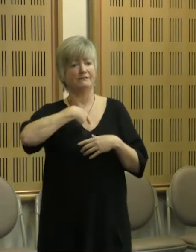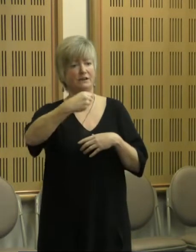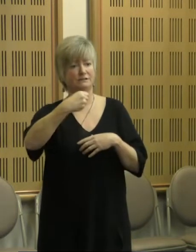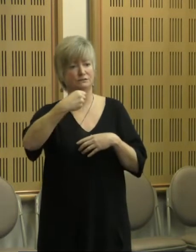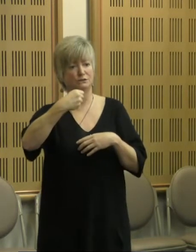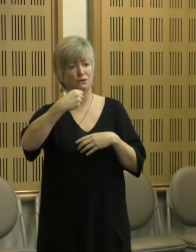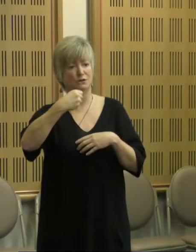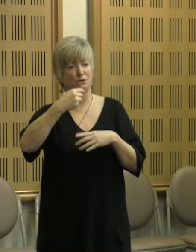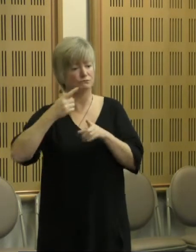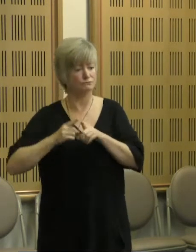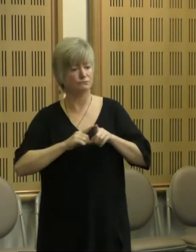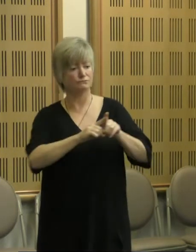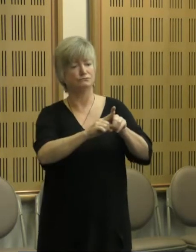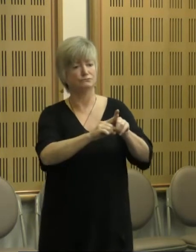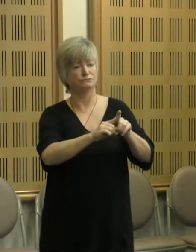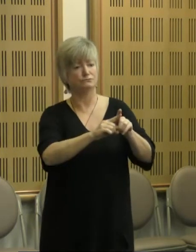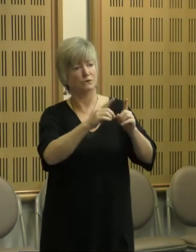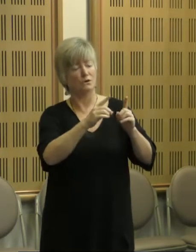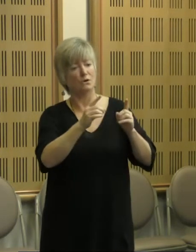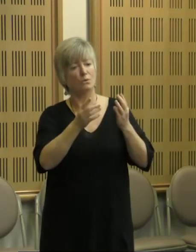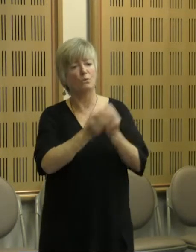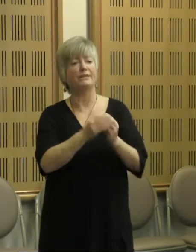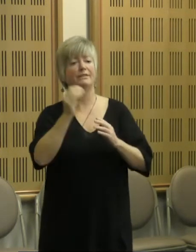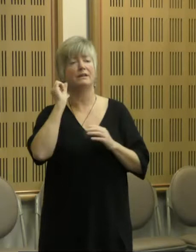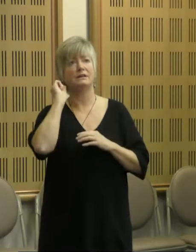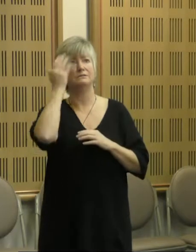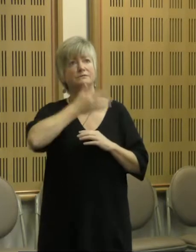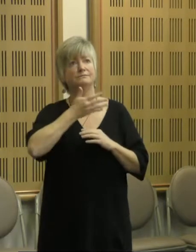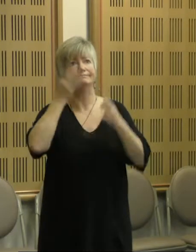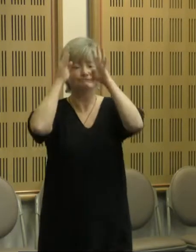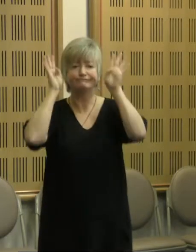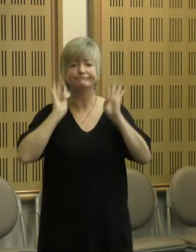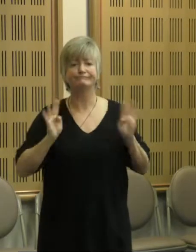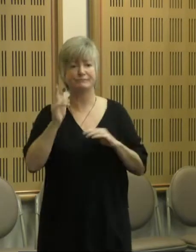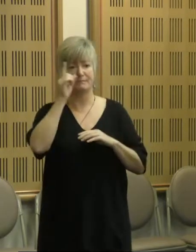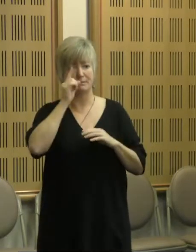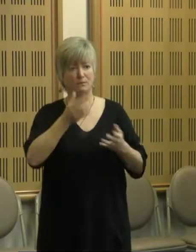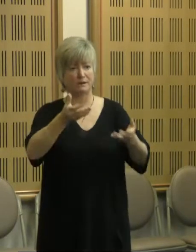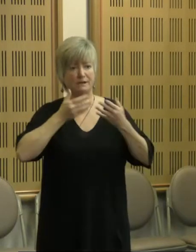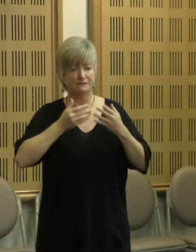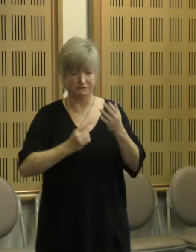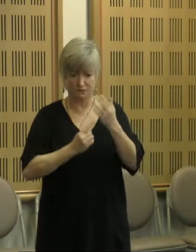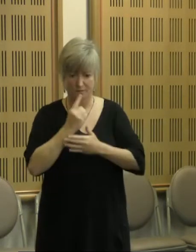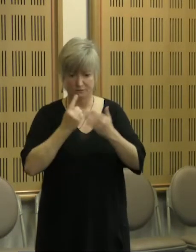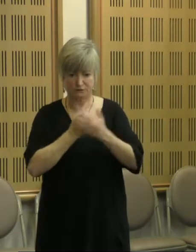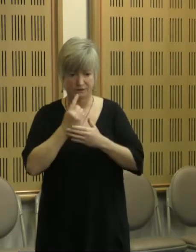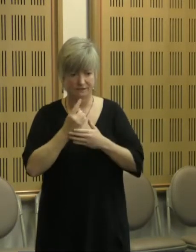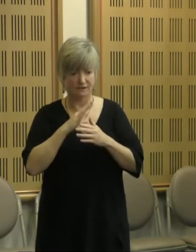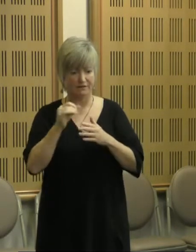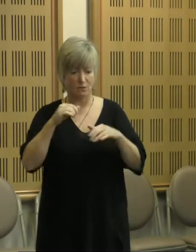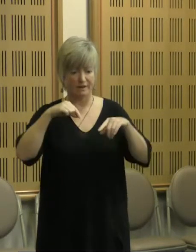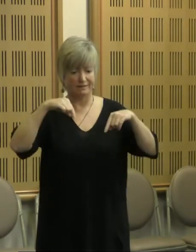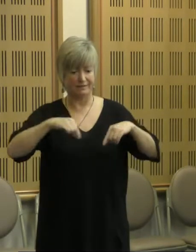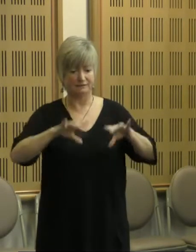and listening to Aboriginal and Torres Strait Islander peoples that present such profound opportunities for the soul of this country to both heal and grow.